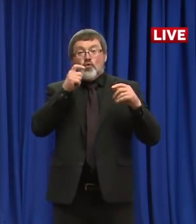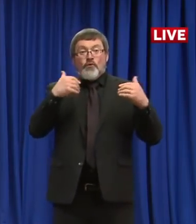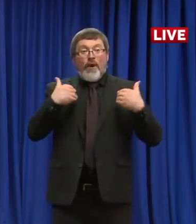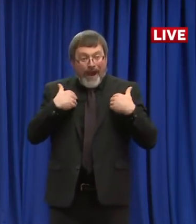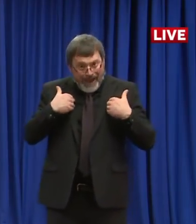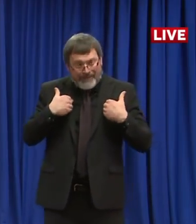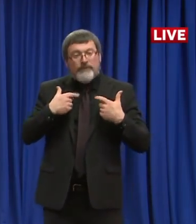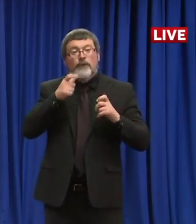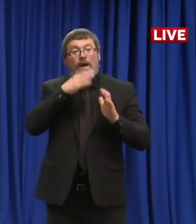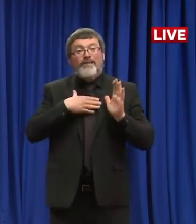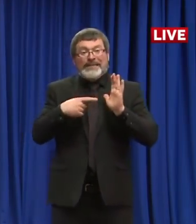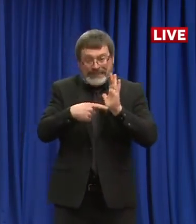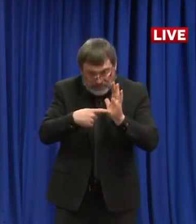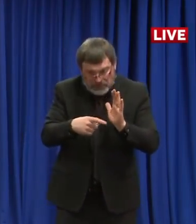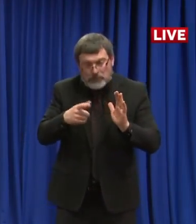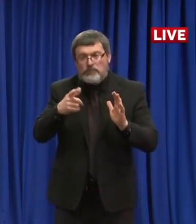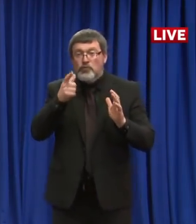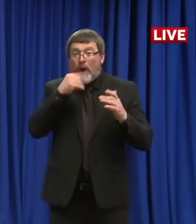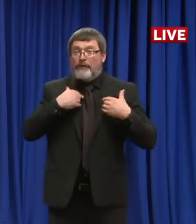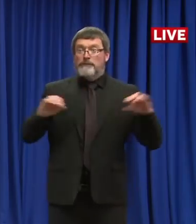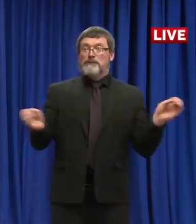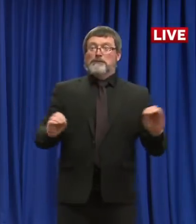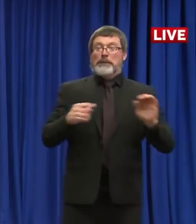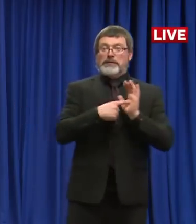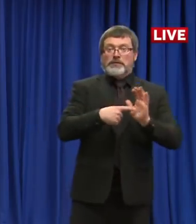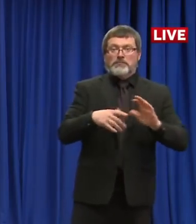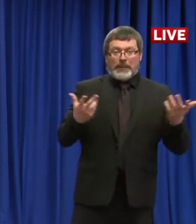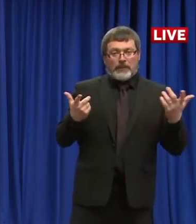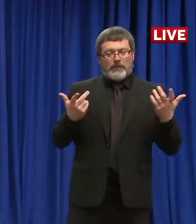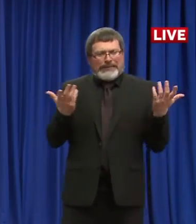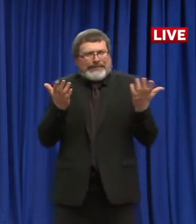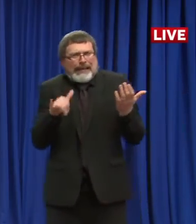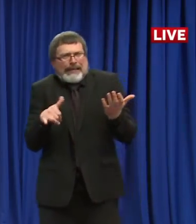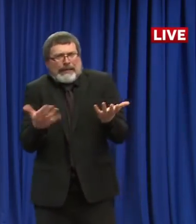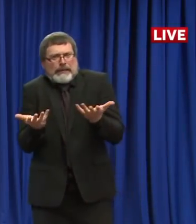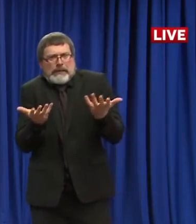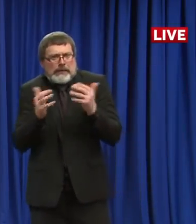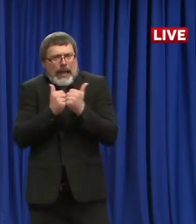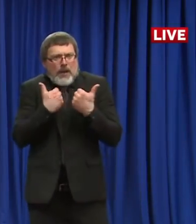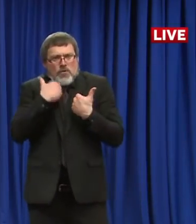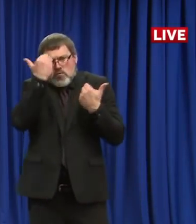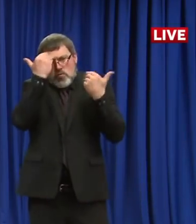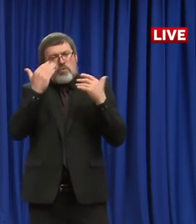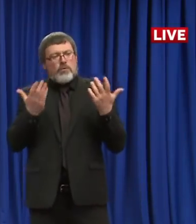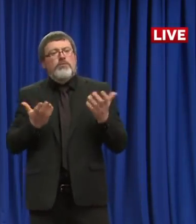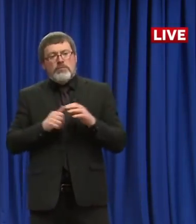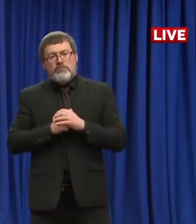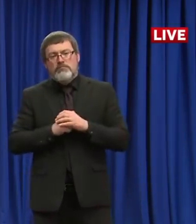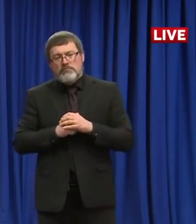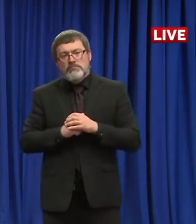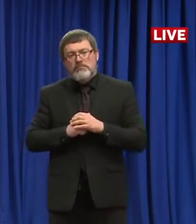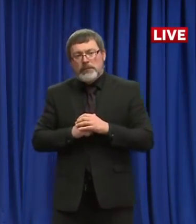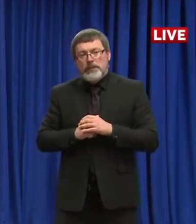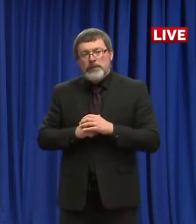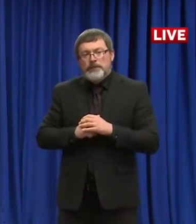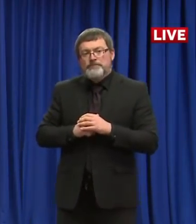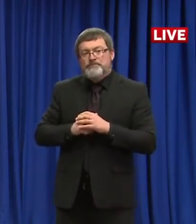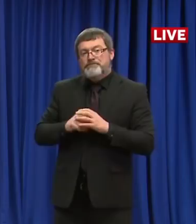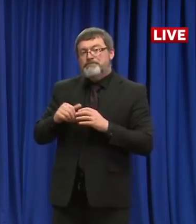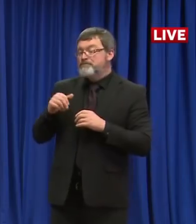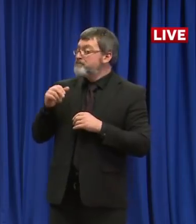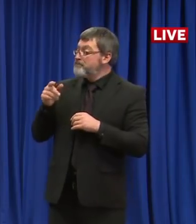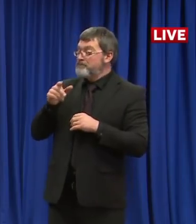And so there are still patients where it may be appropriate for a health care provider if they're not at high risk of